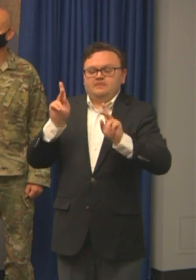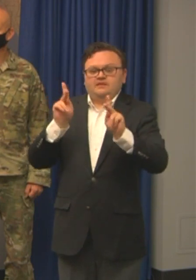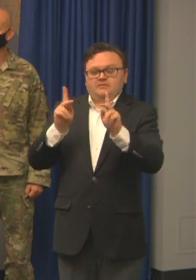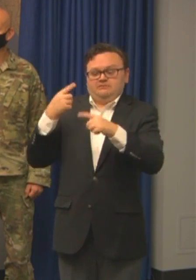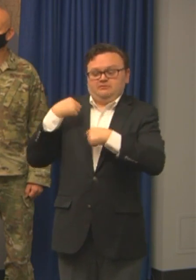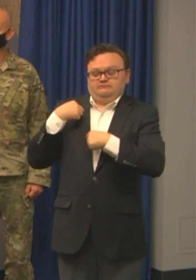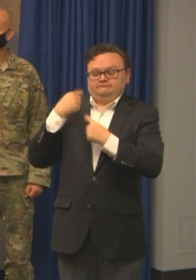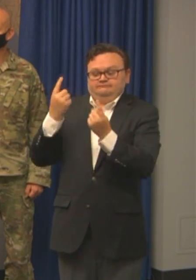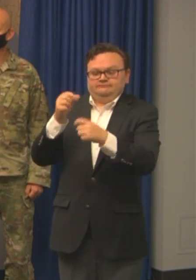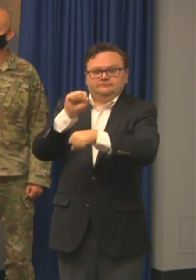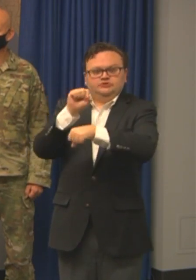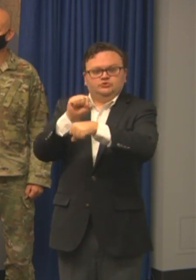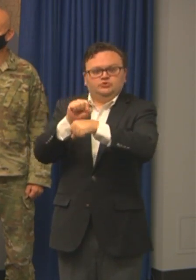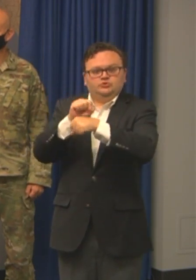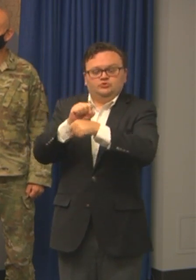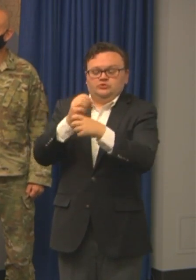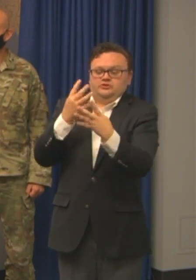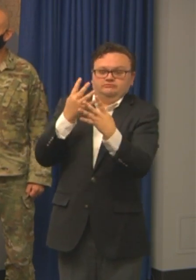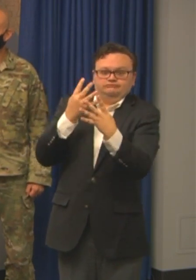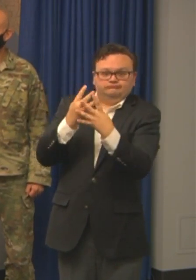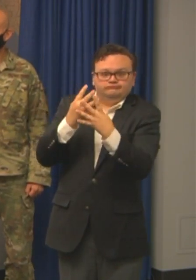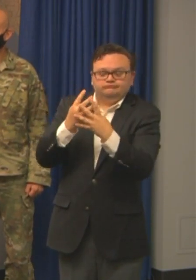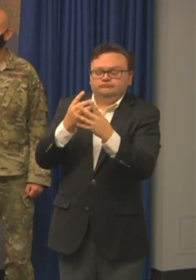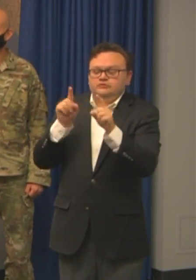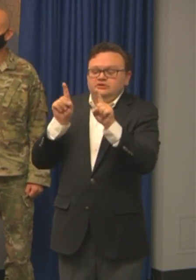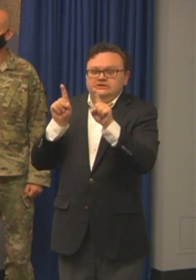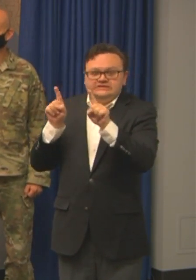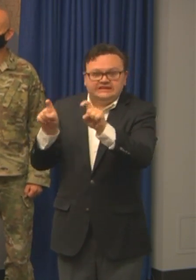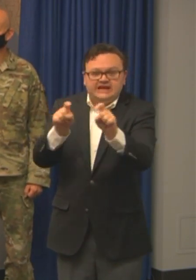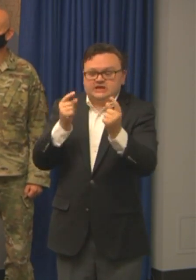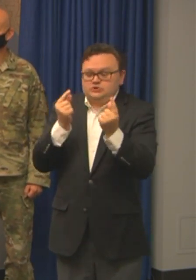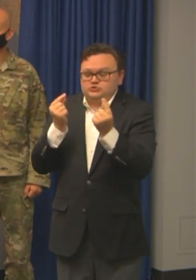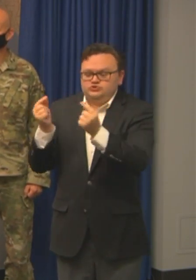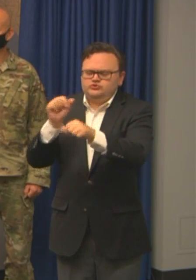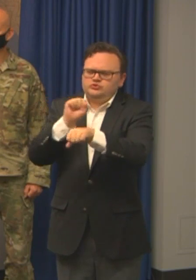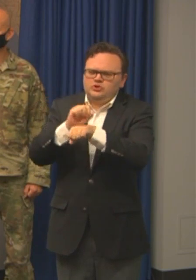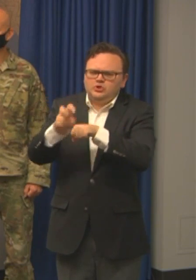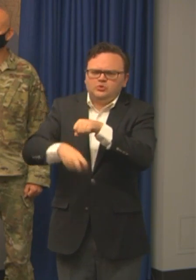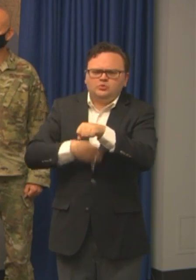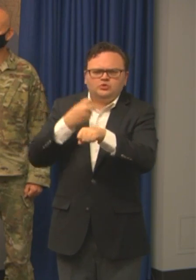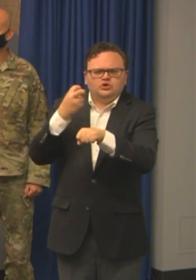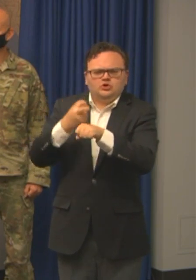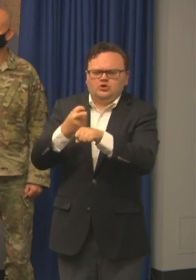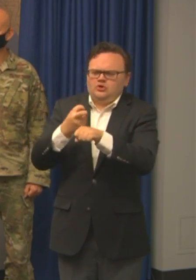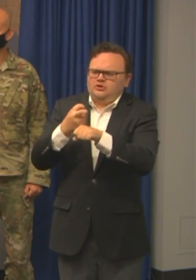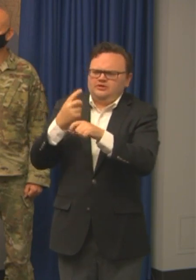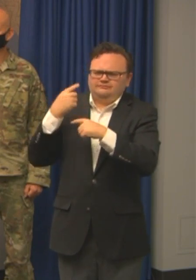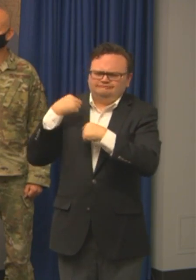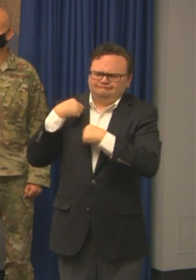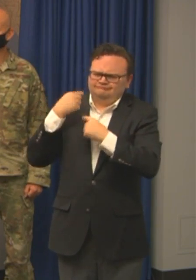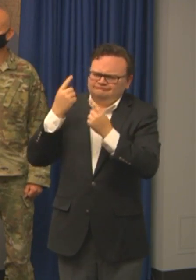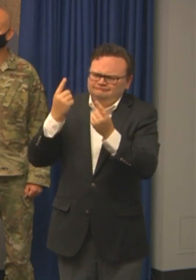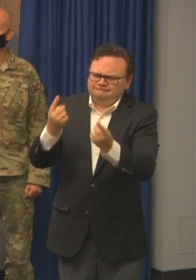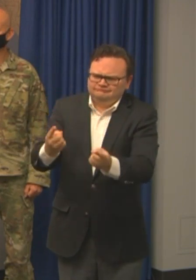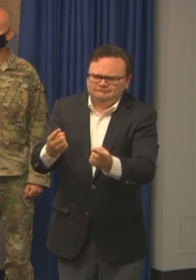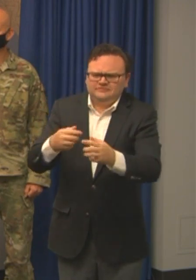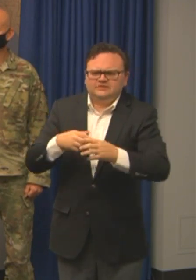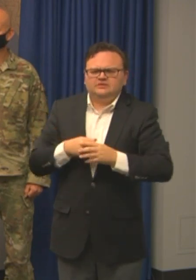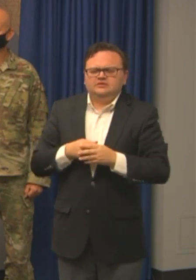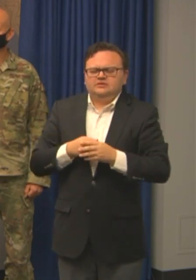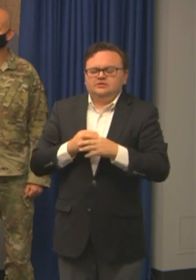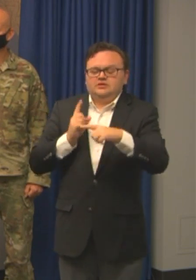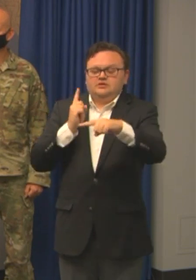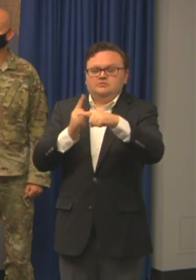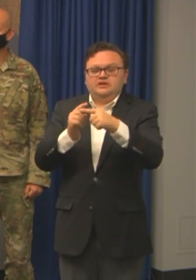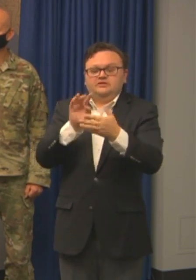working in that, you know, have really worked incredibly hard over the last really months. But certainly, you know, the last the last four to six